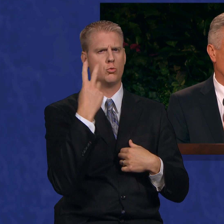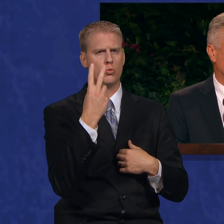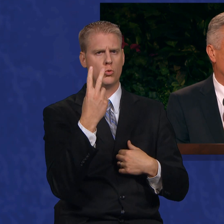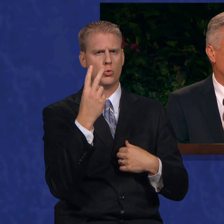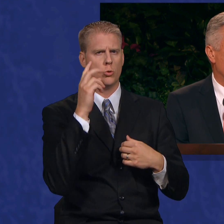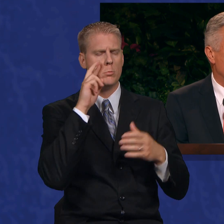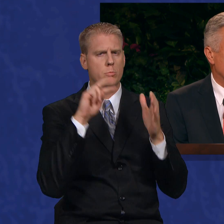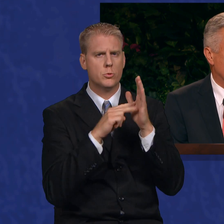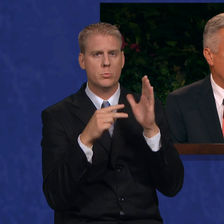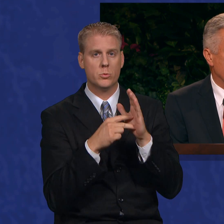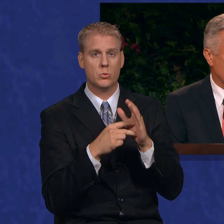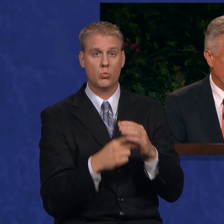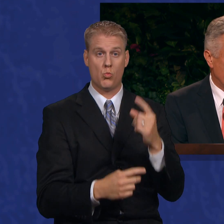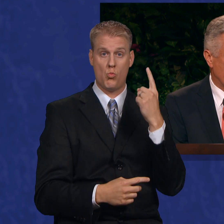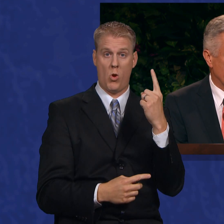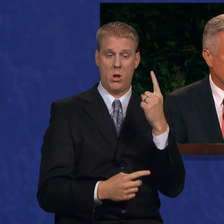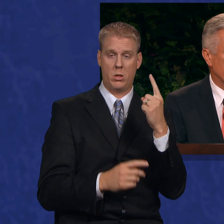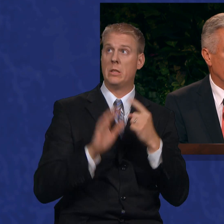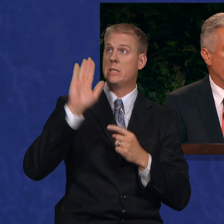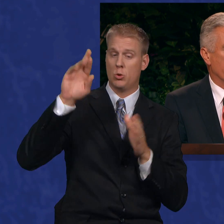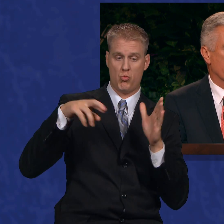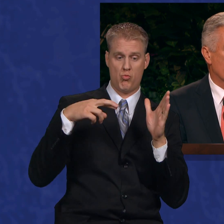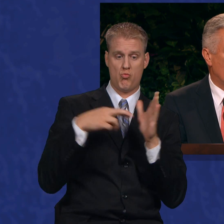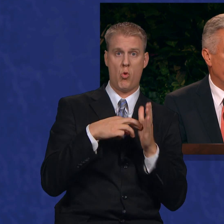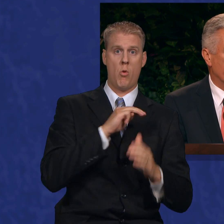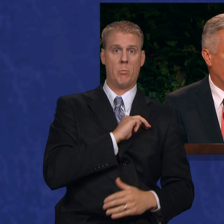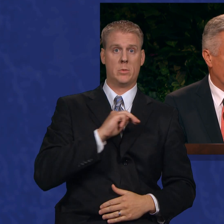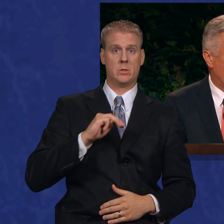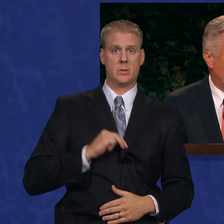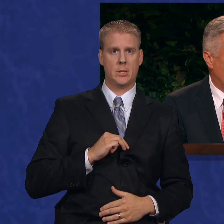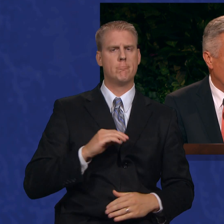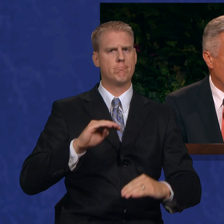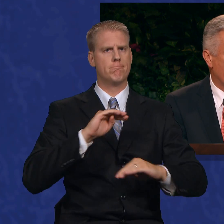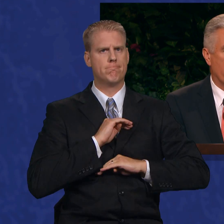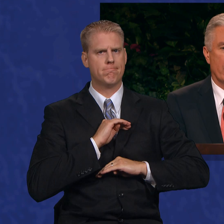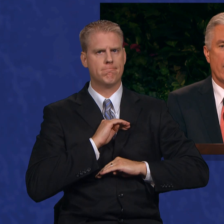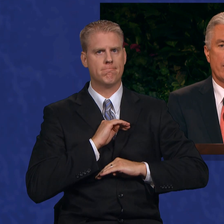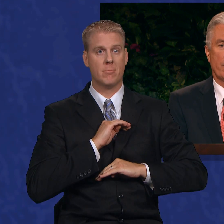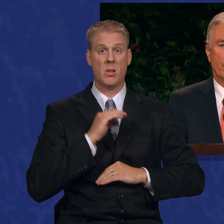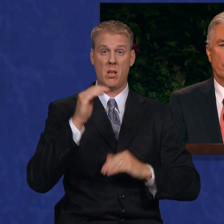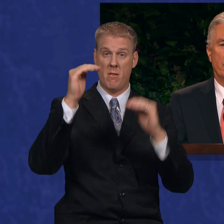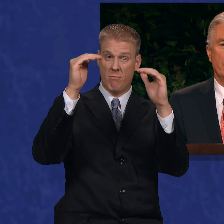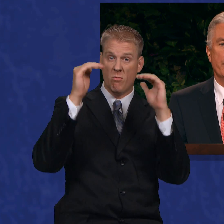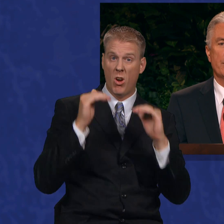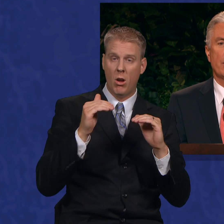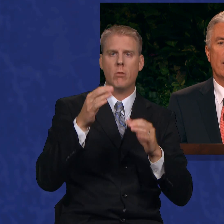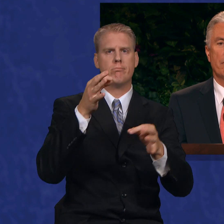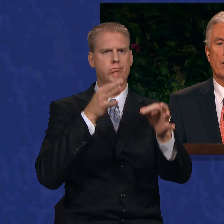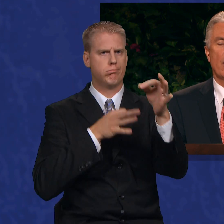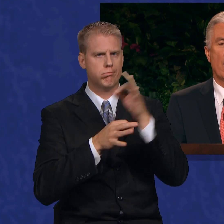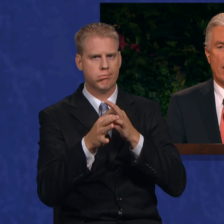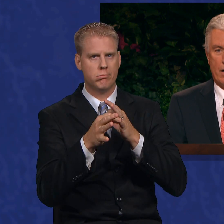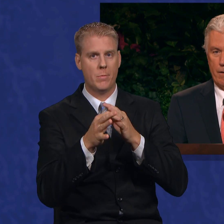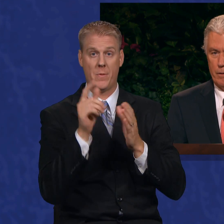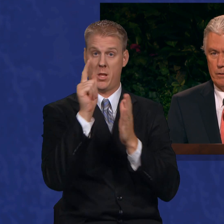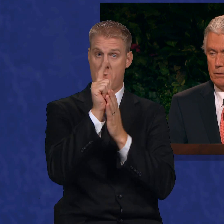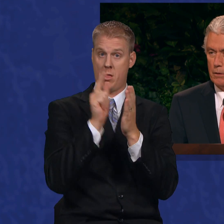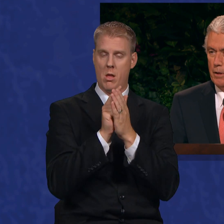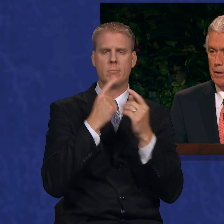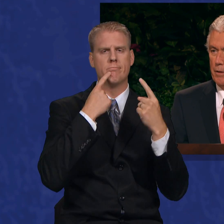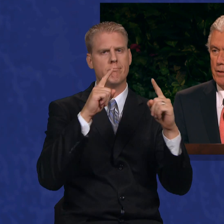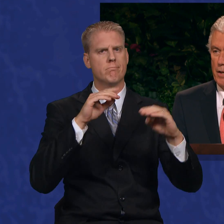was to work out the messiahship, the atonement for the fall, and the fulfillment of the law.